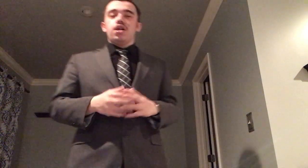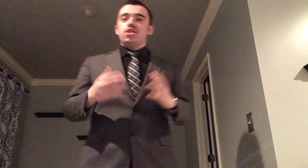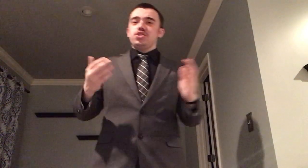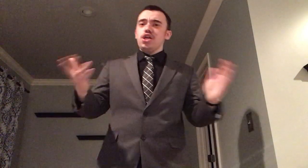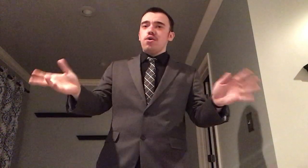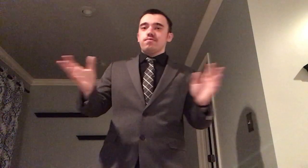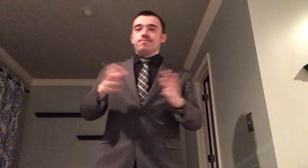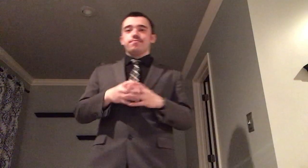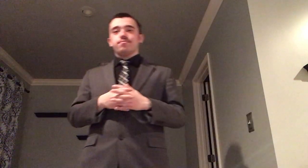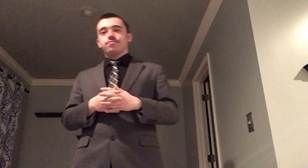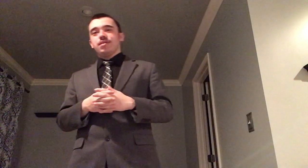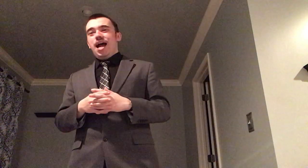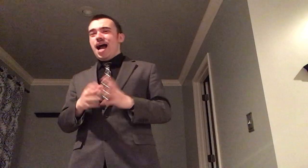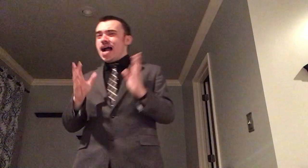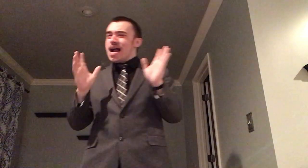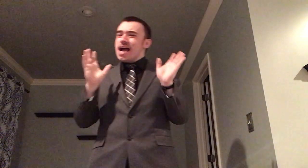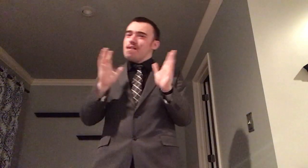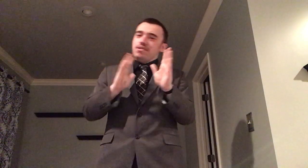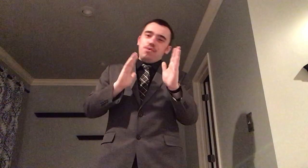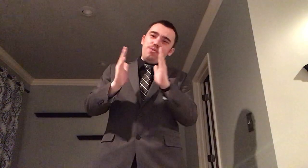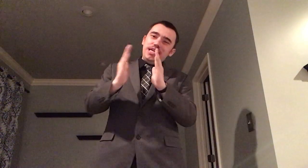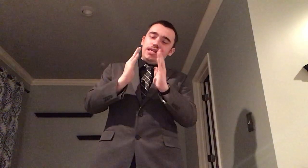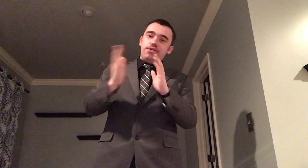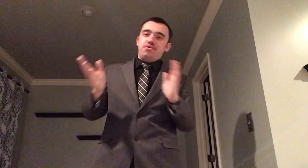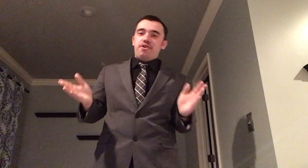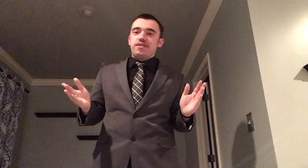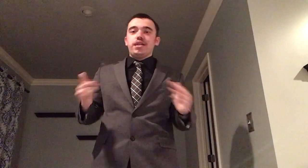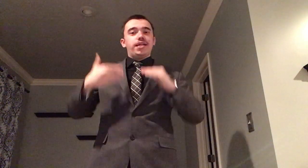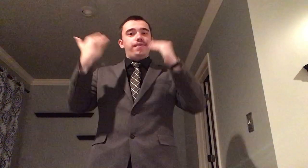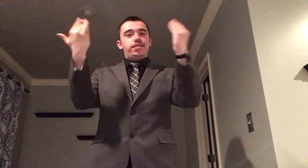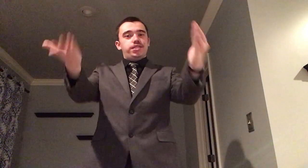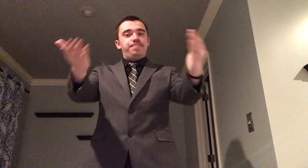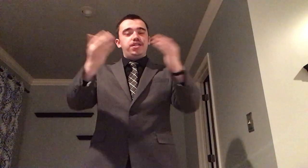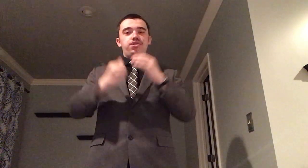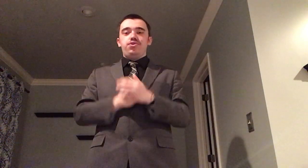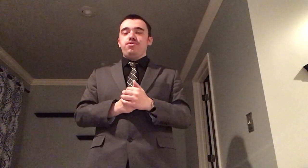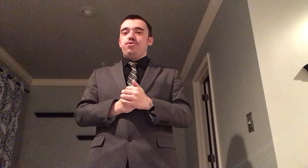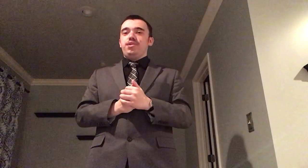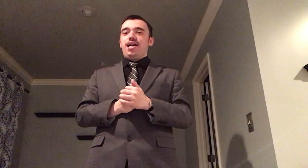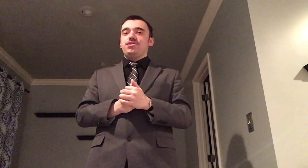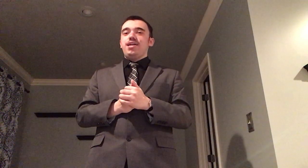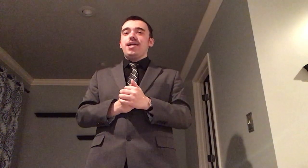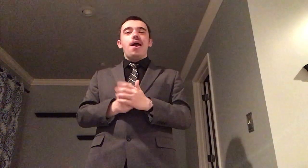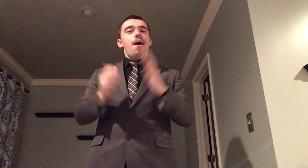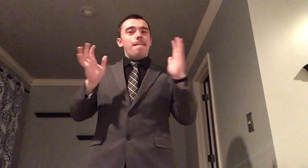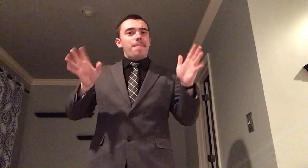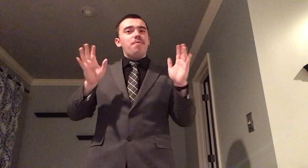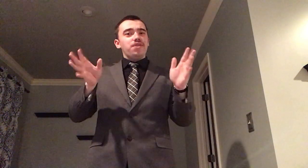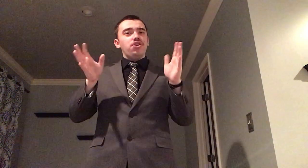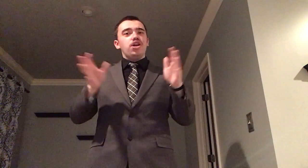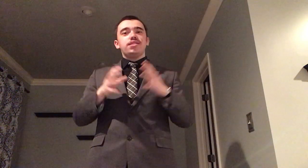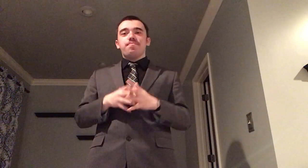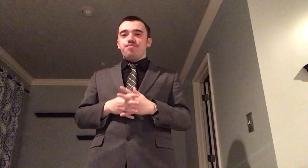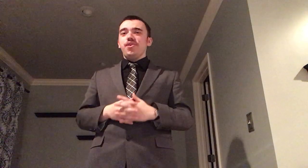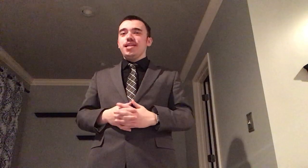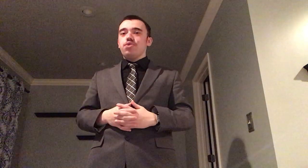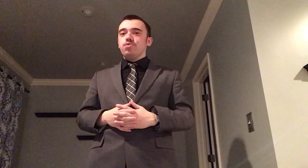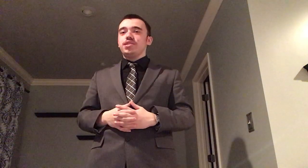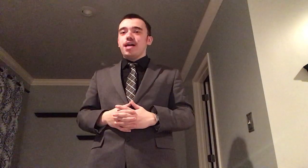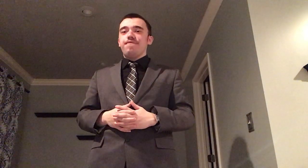so I was a wee little nervous on giving this speech to you guys today but we learned some pretty cool stuff